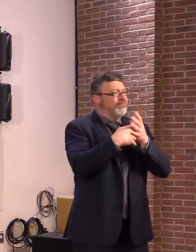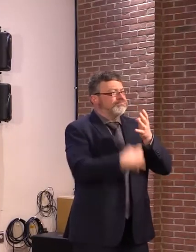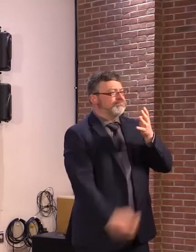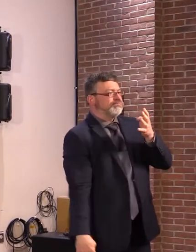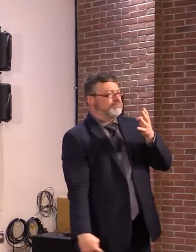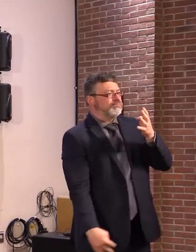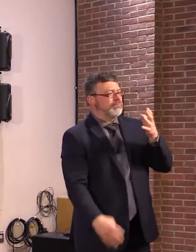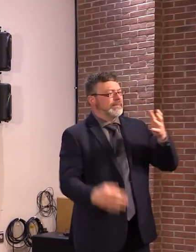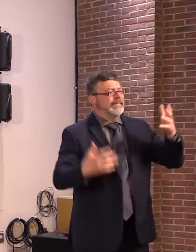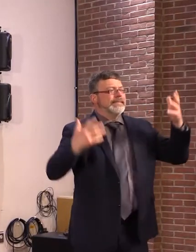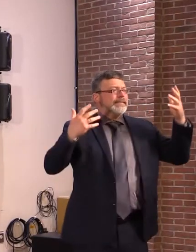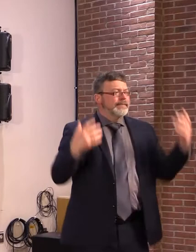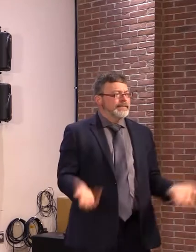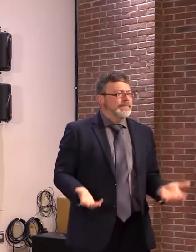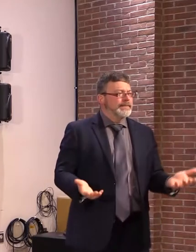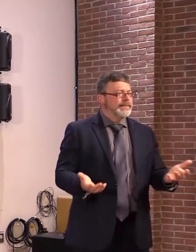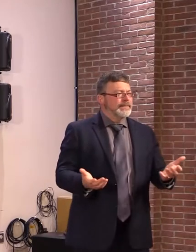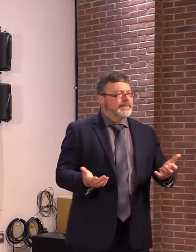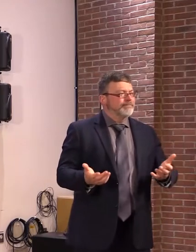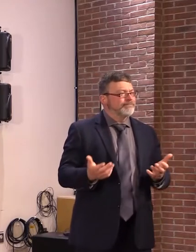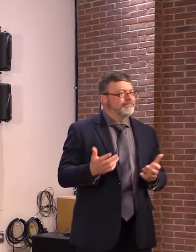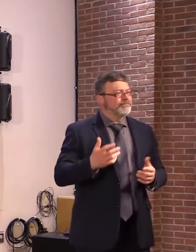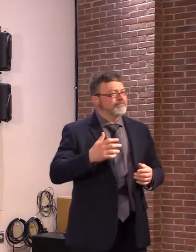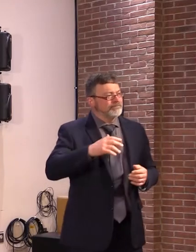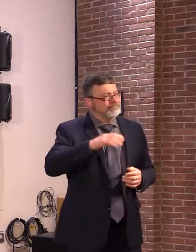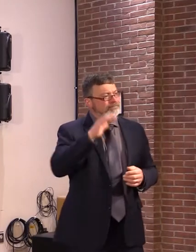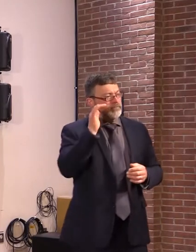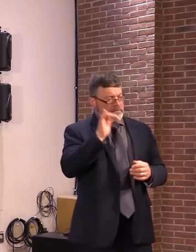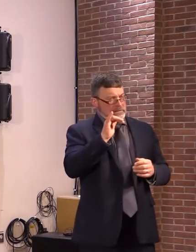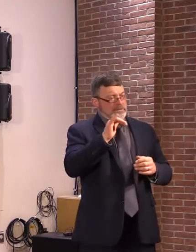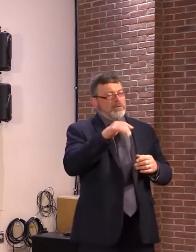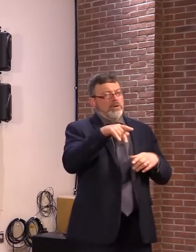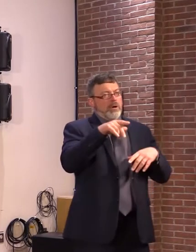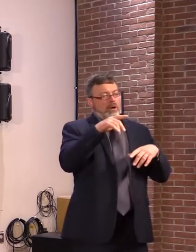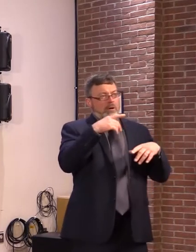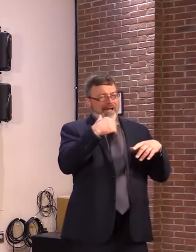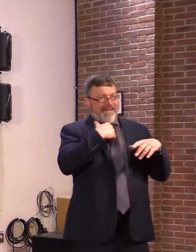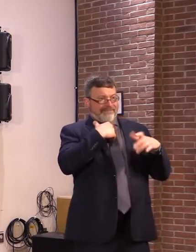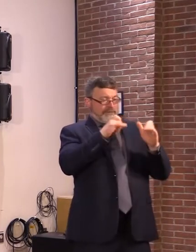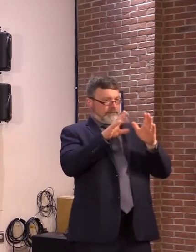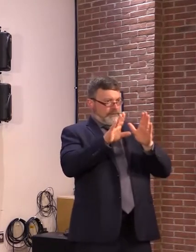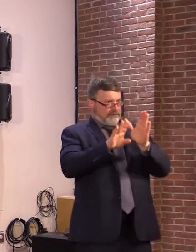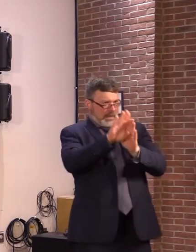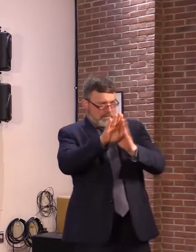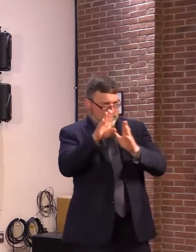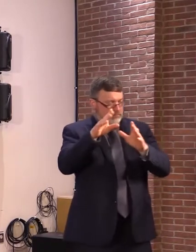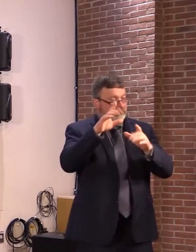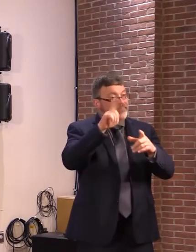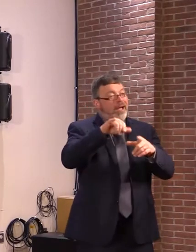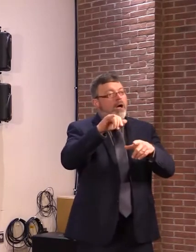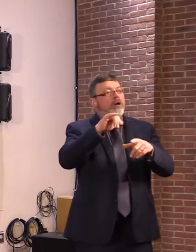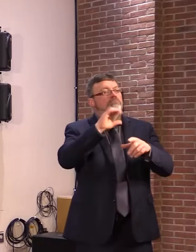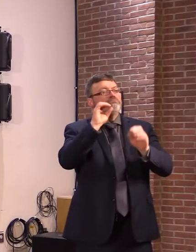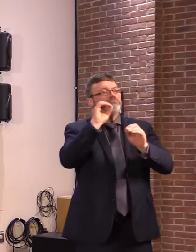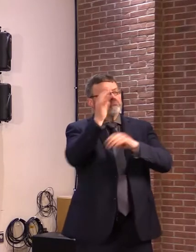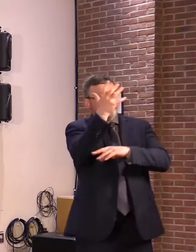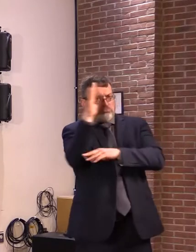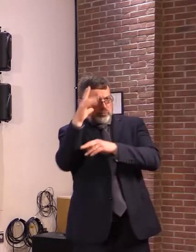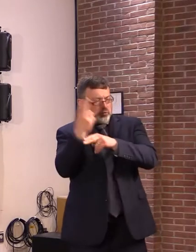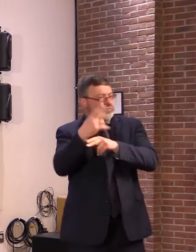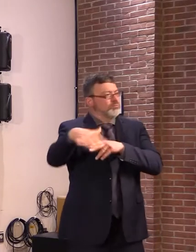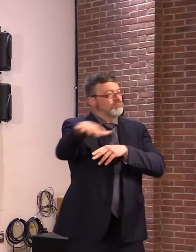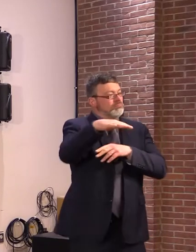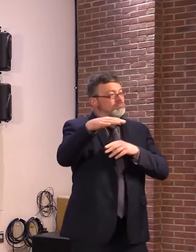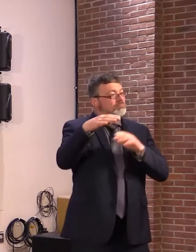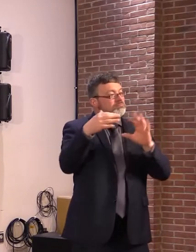in forest, not currently developed for non-forest use. This will effectively make developing housing more difficult by roping